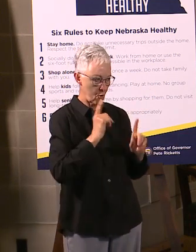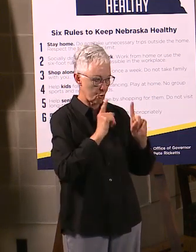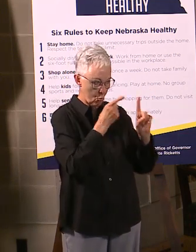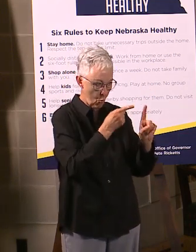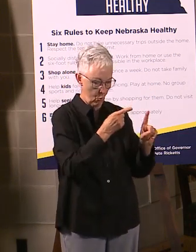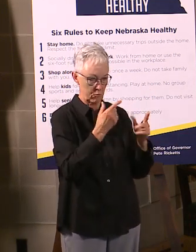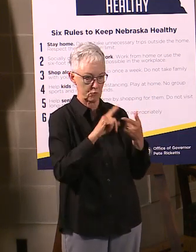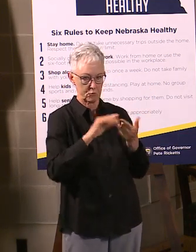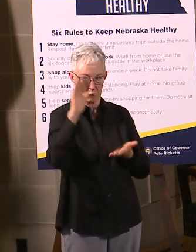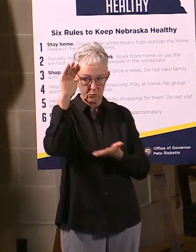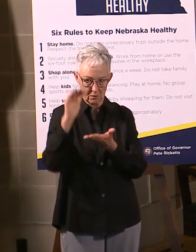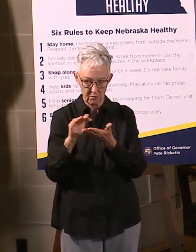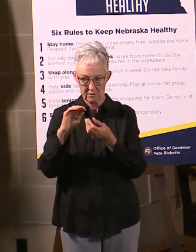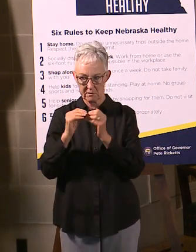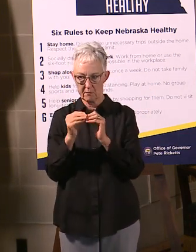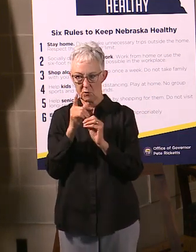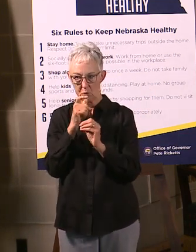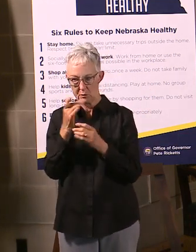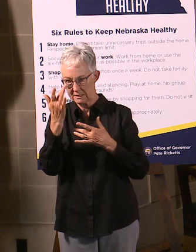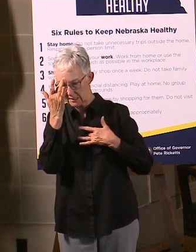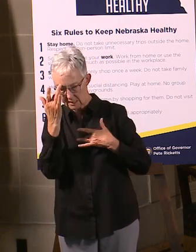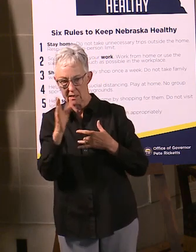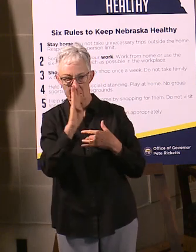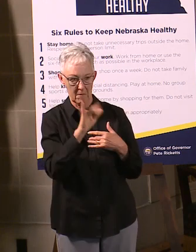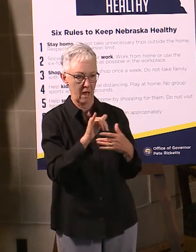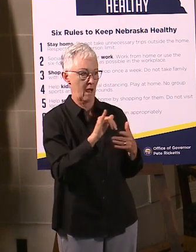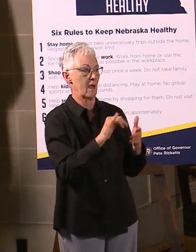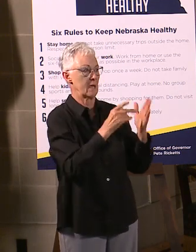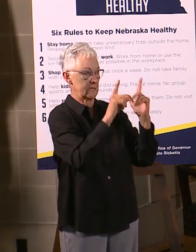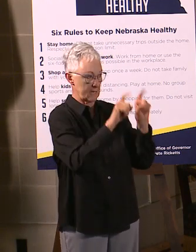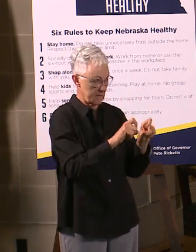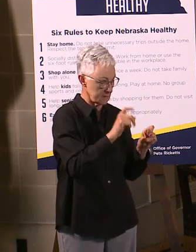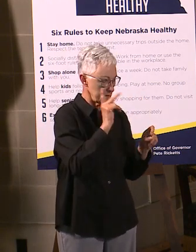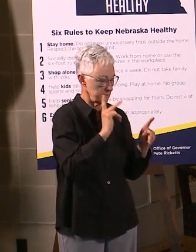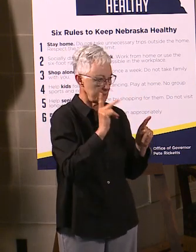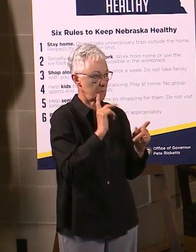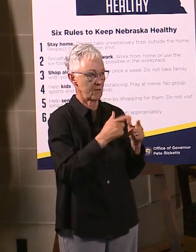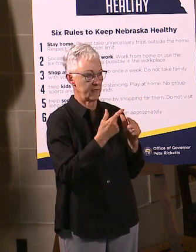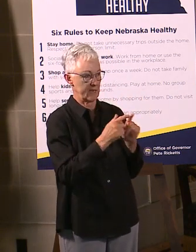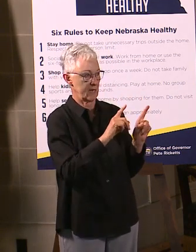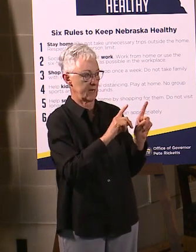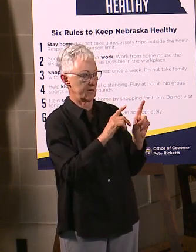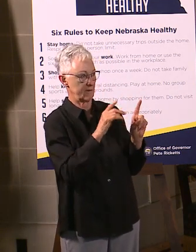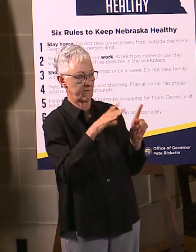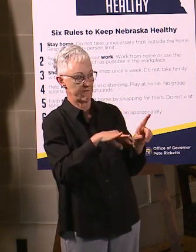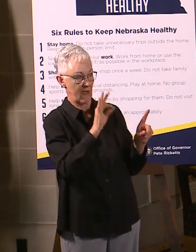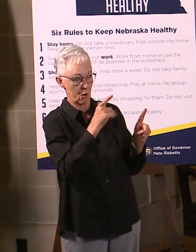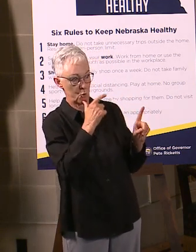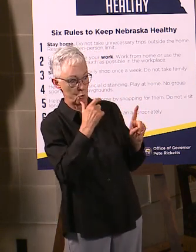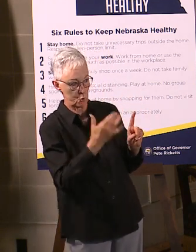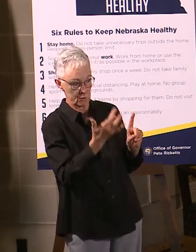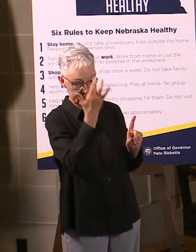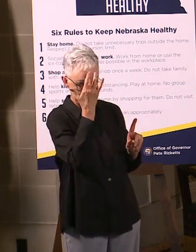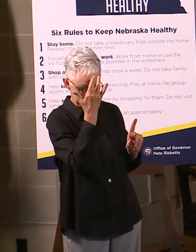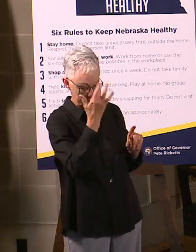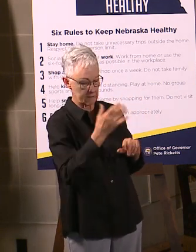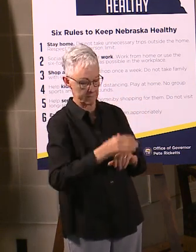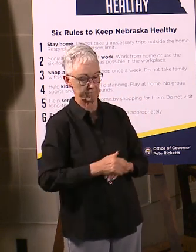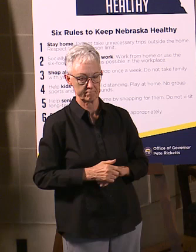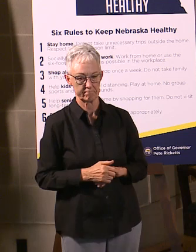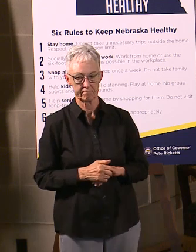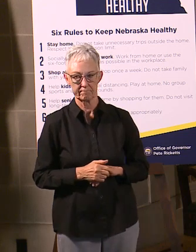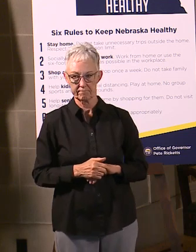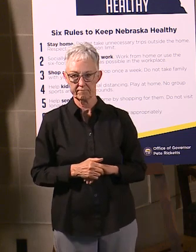we're going to be doing all this going forward. So please sign up for testnebraska.com. Oh, also, there was a question about the domain for the assessments.